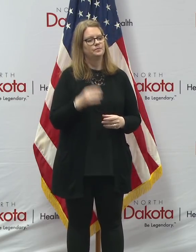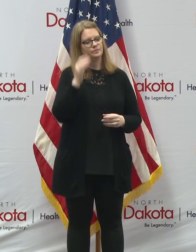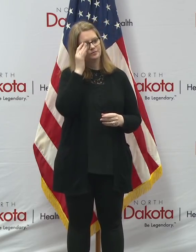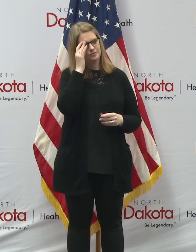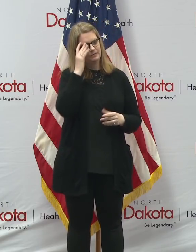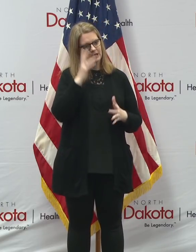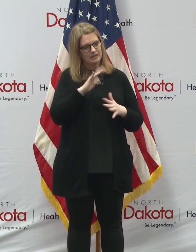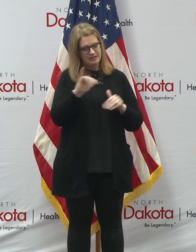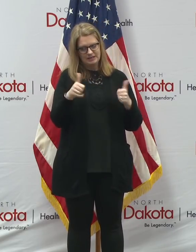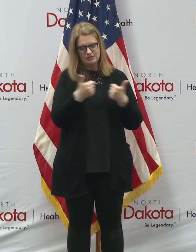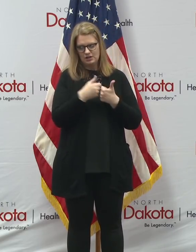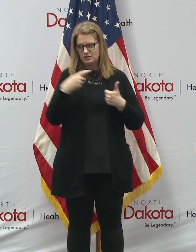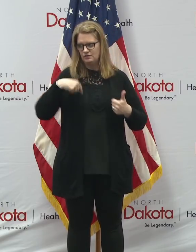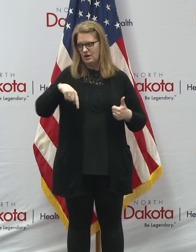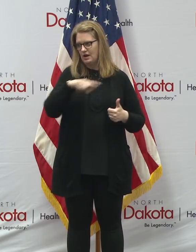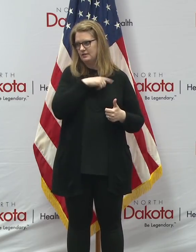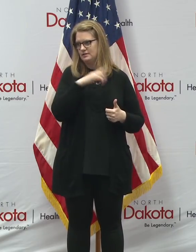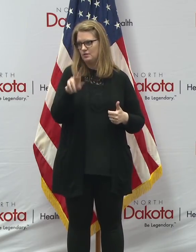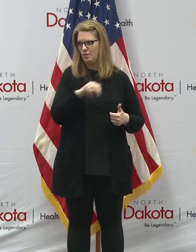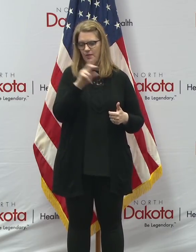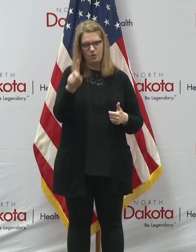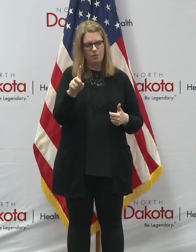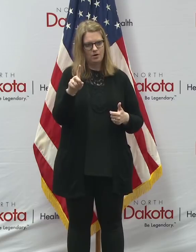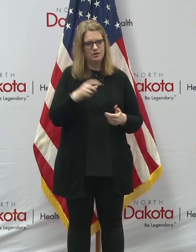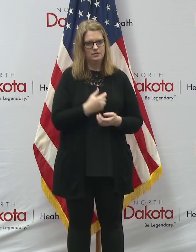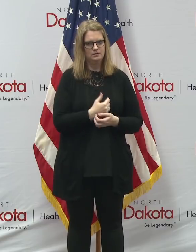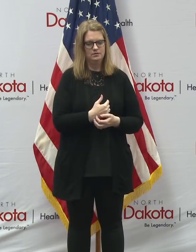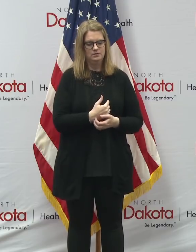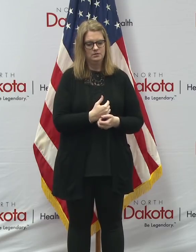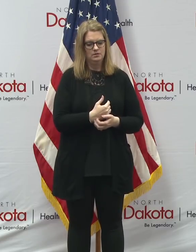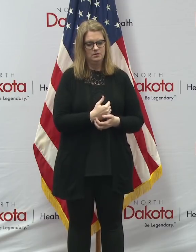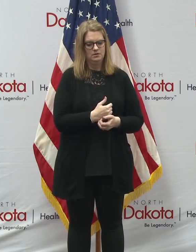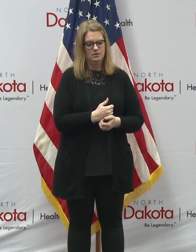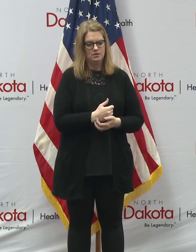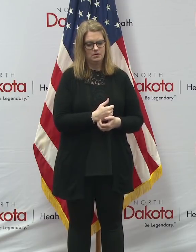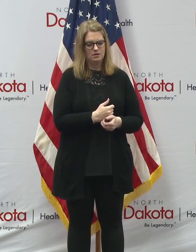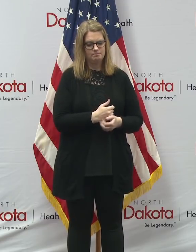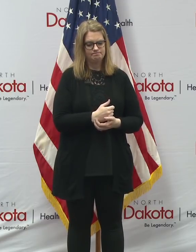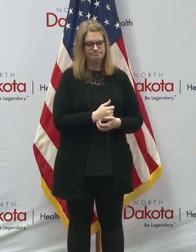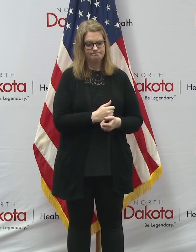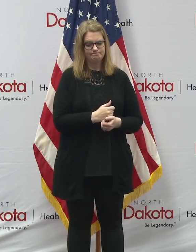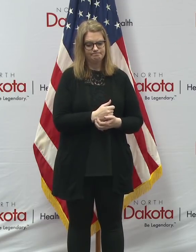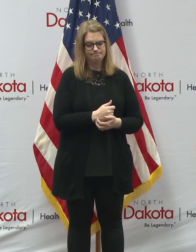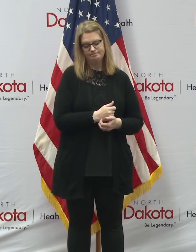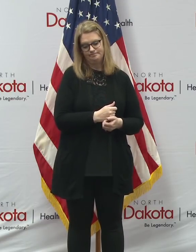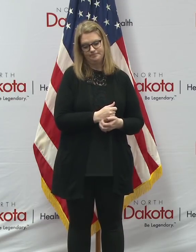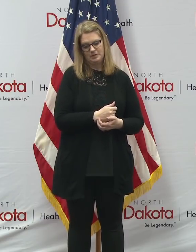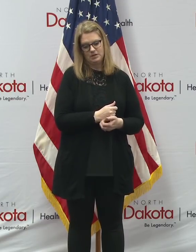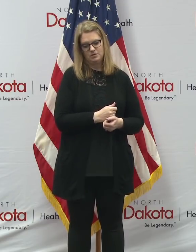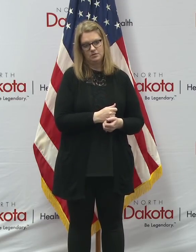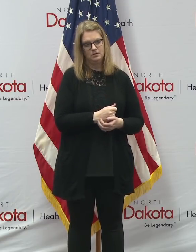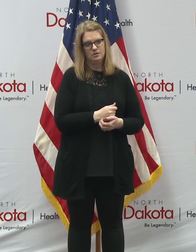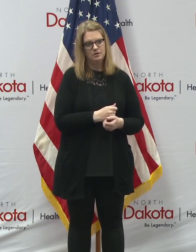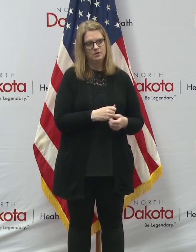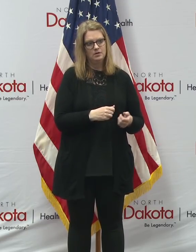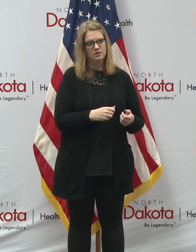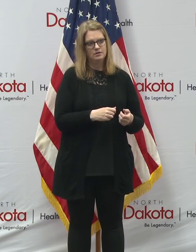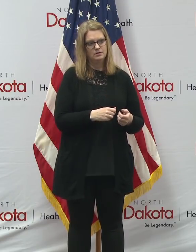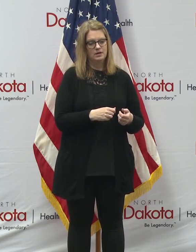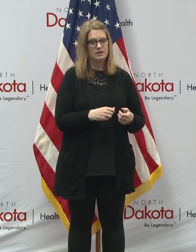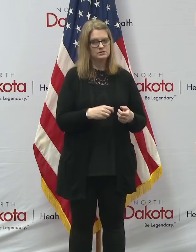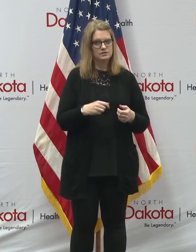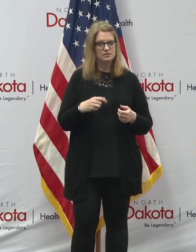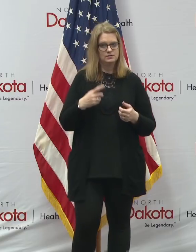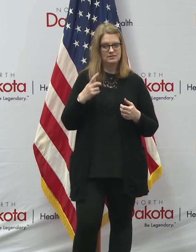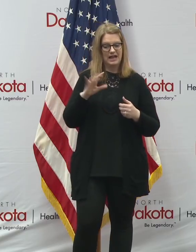for us in North Dakota will be when other states that their curve,